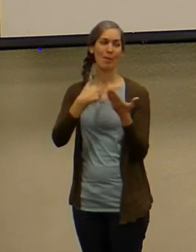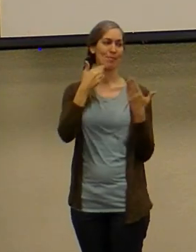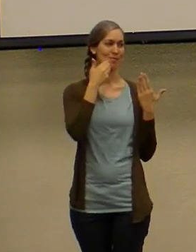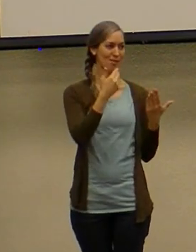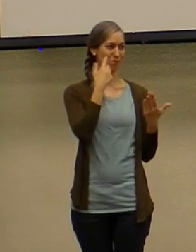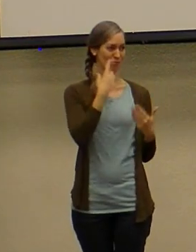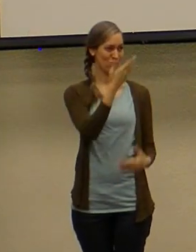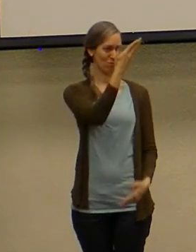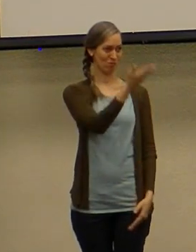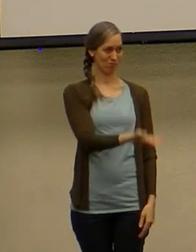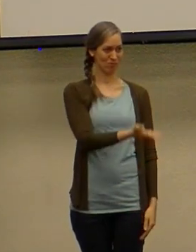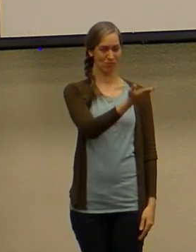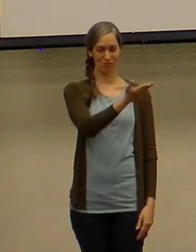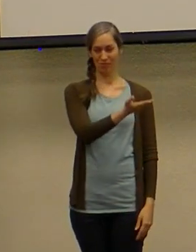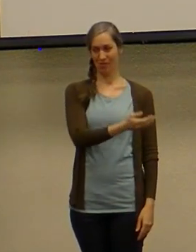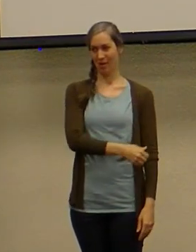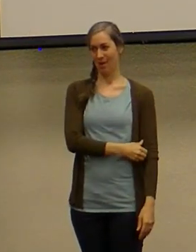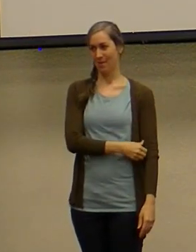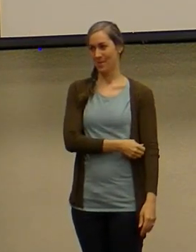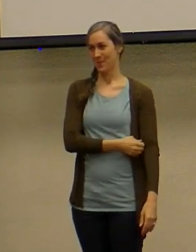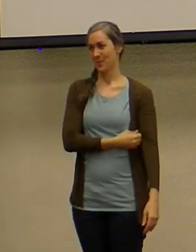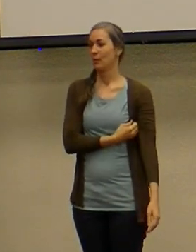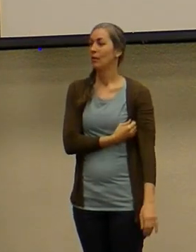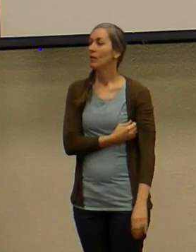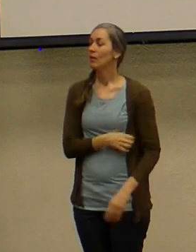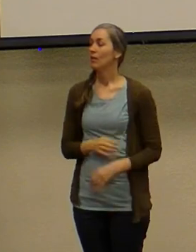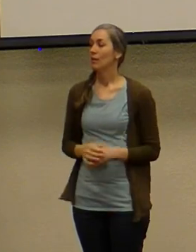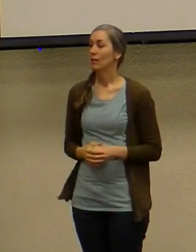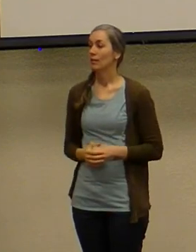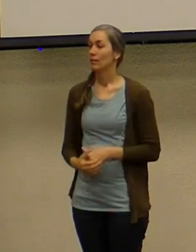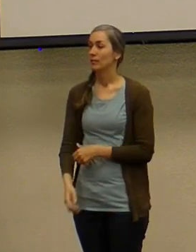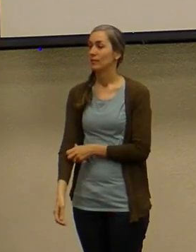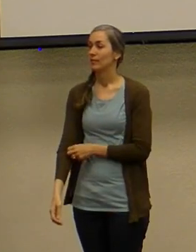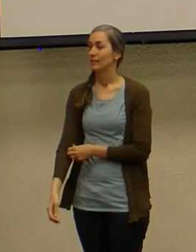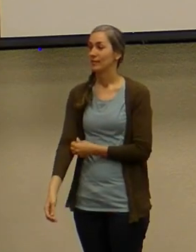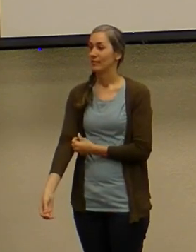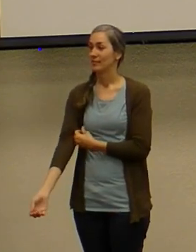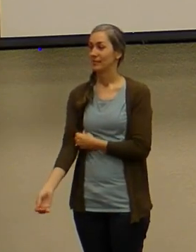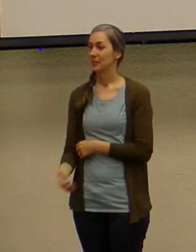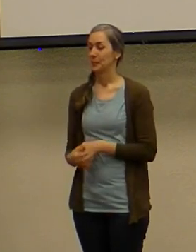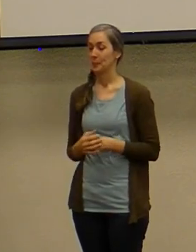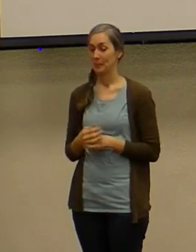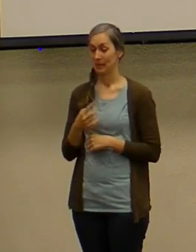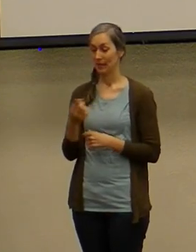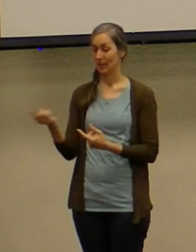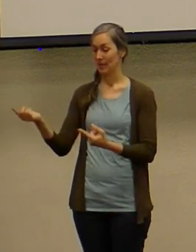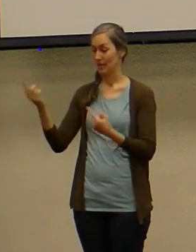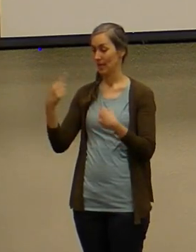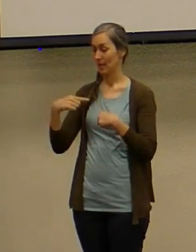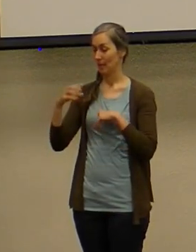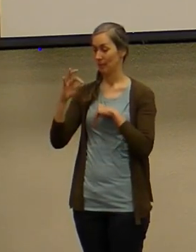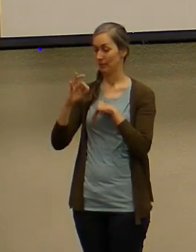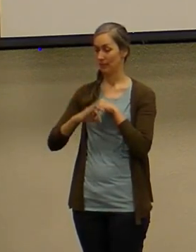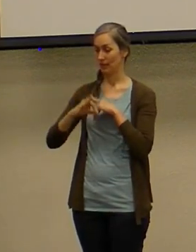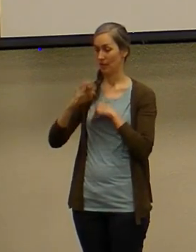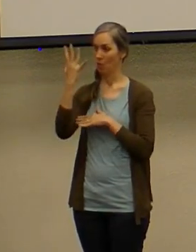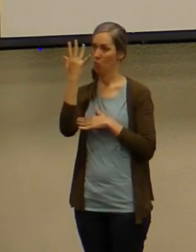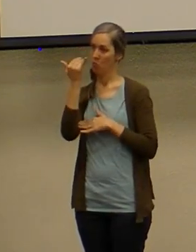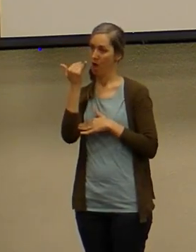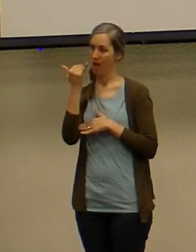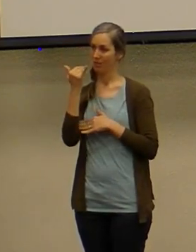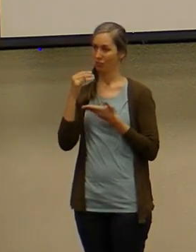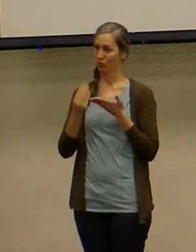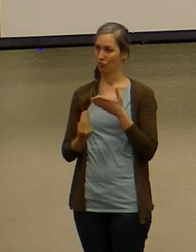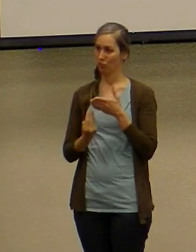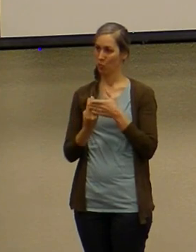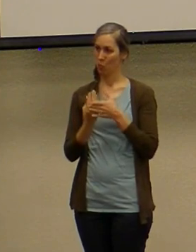um before when coming to sunset um he came to to grow towards a continued life of